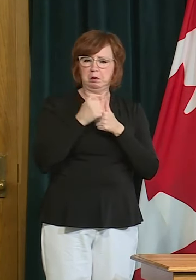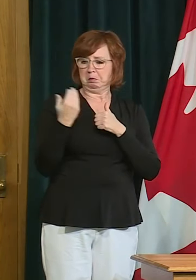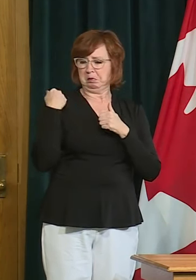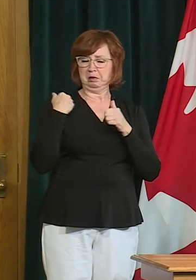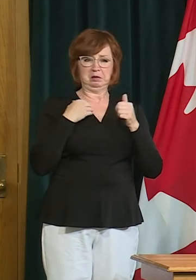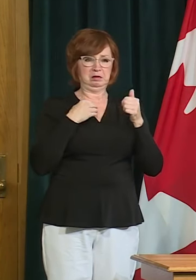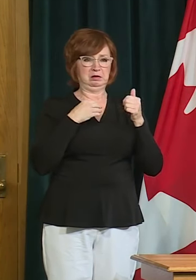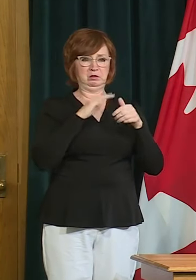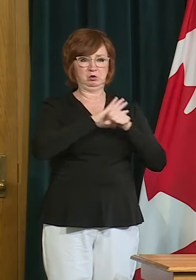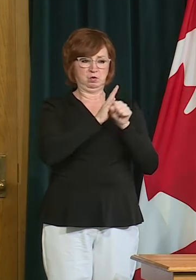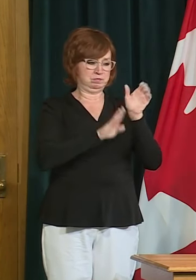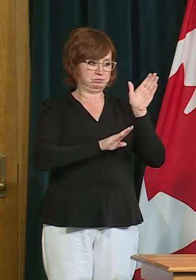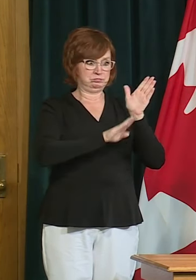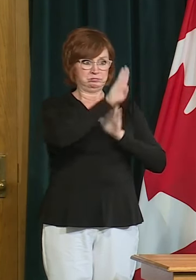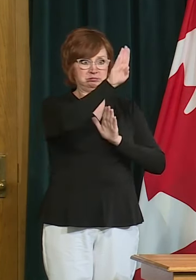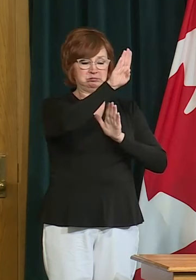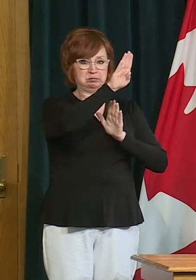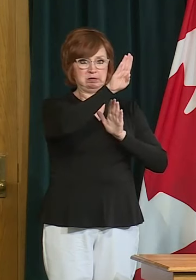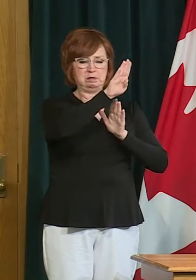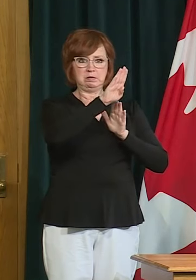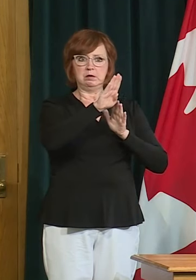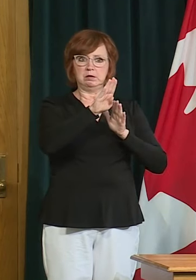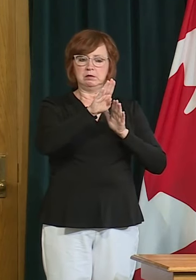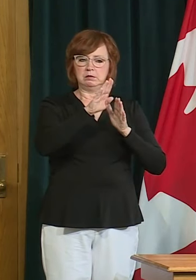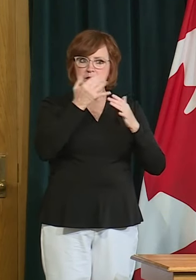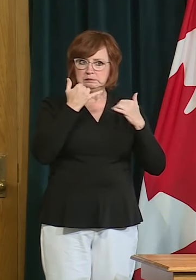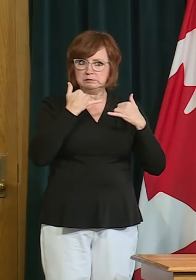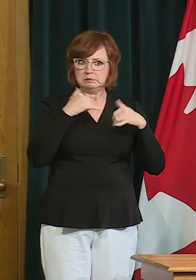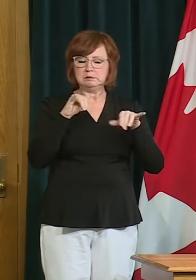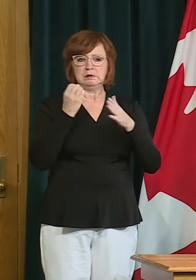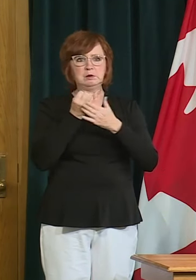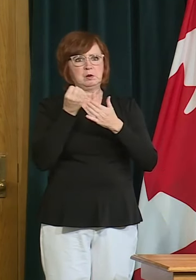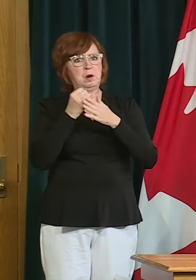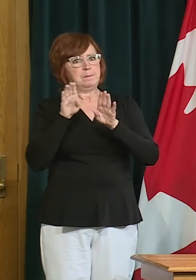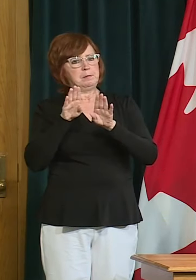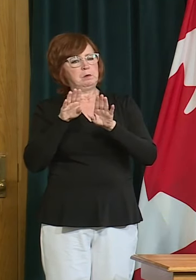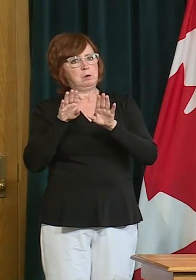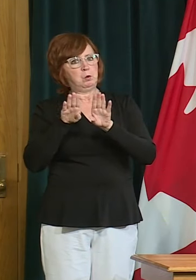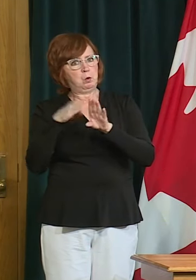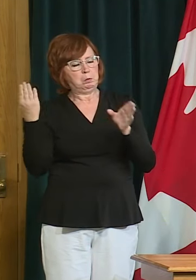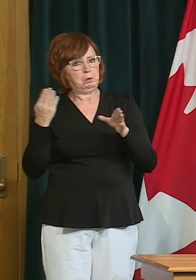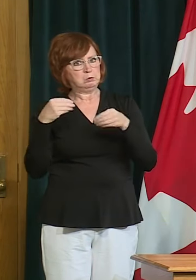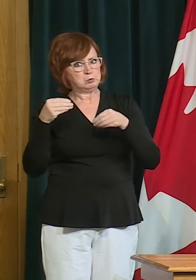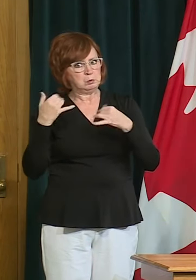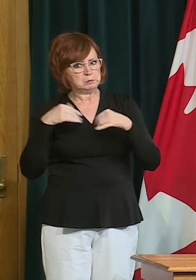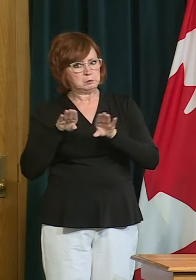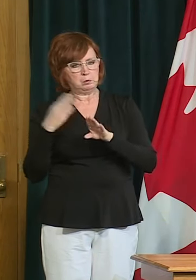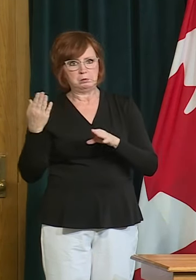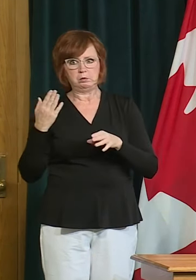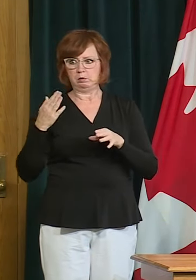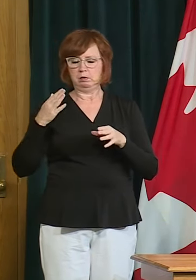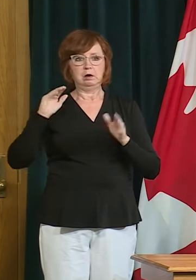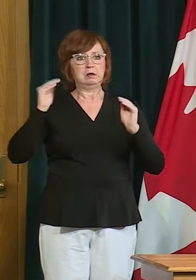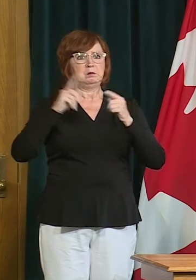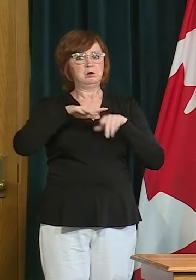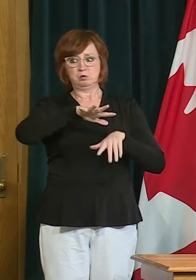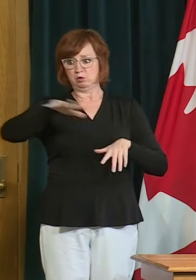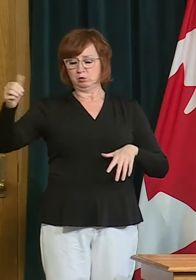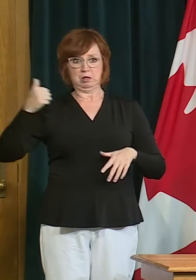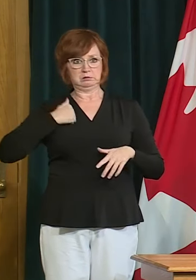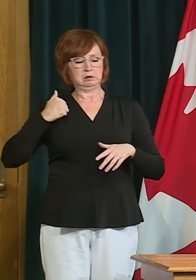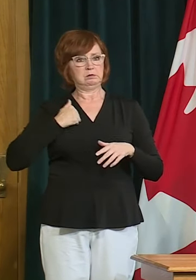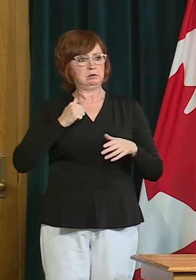jurisdiction in Canada. Our job losses while still very significant were less than any other province in Canada.